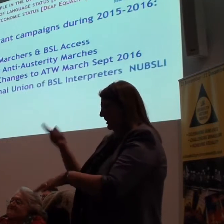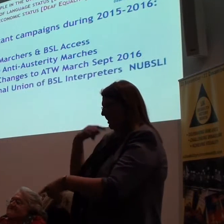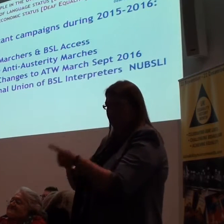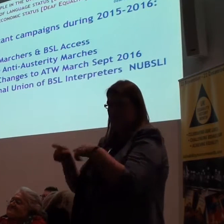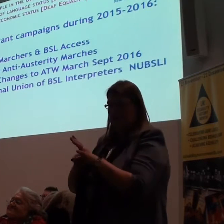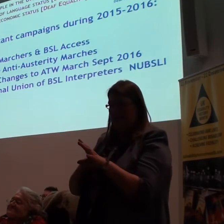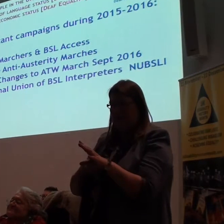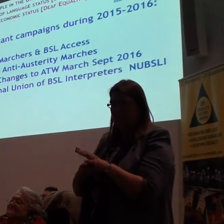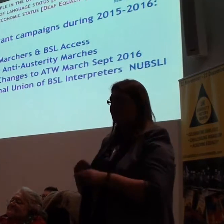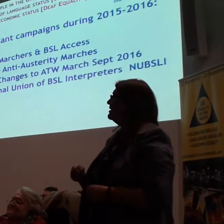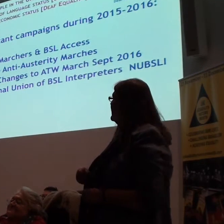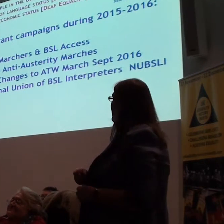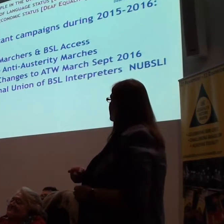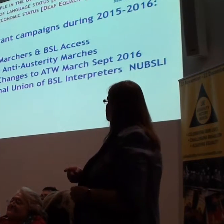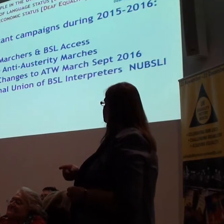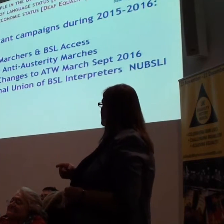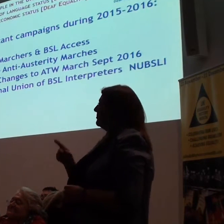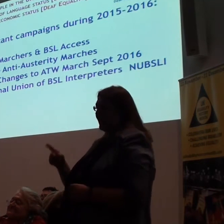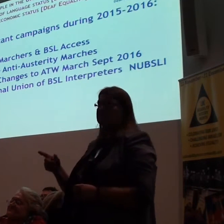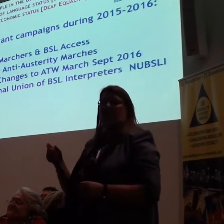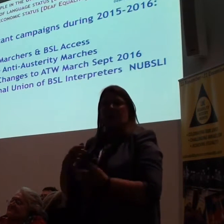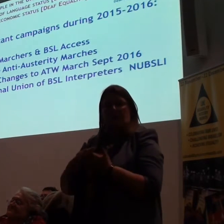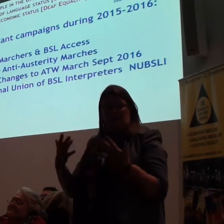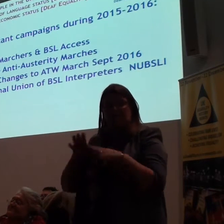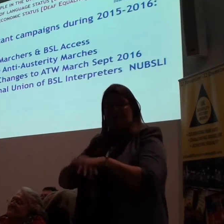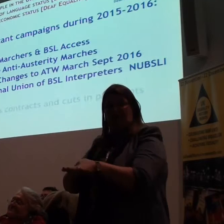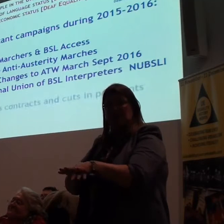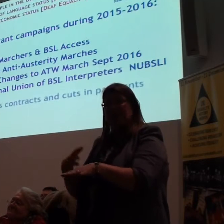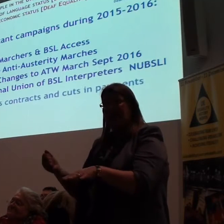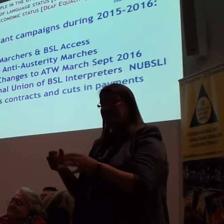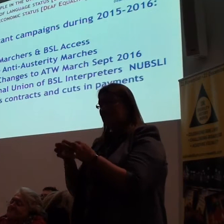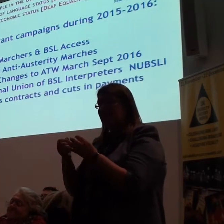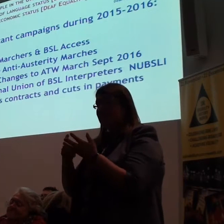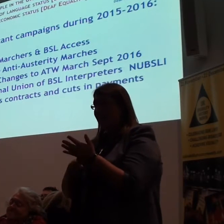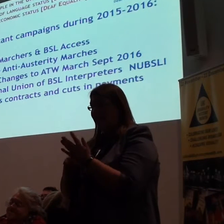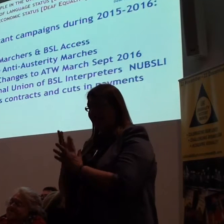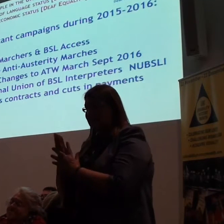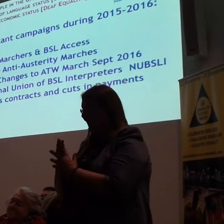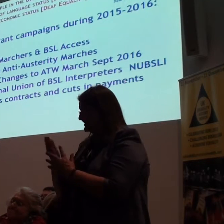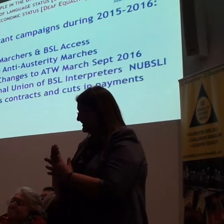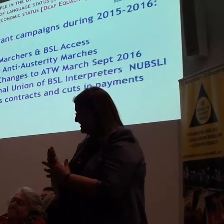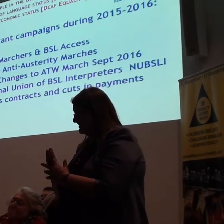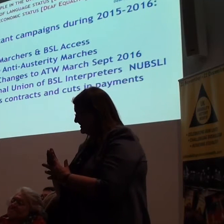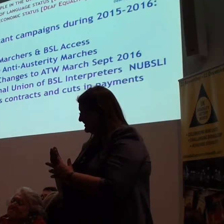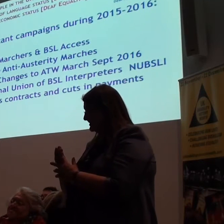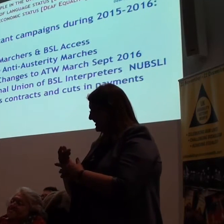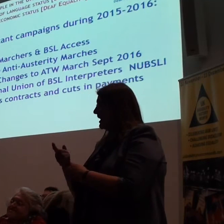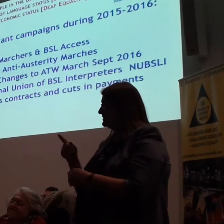They were involved in the anti-austerity marches. There's a lot of marches. There's